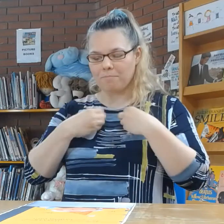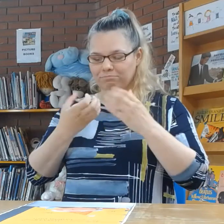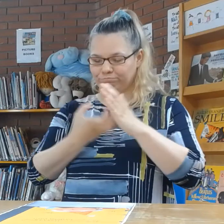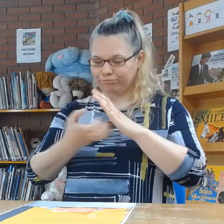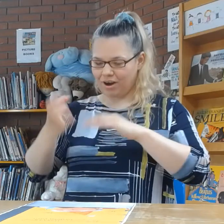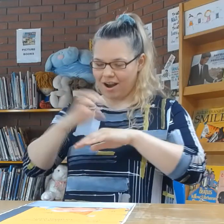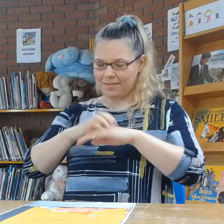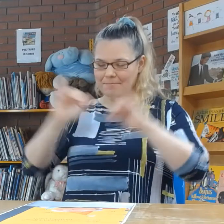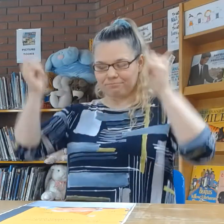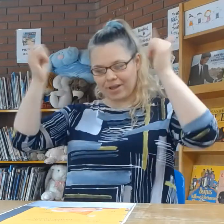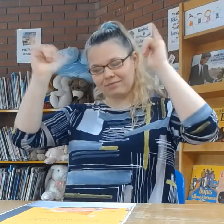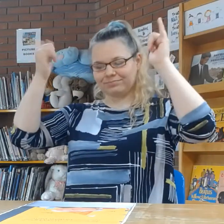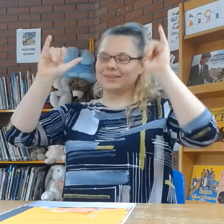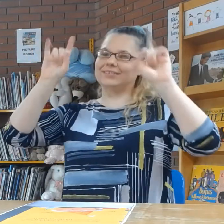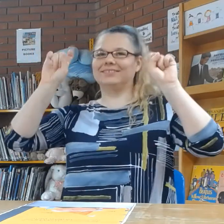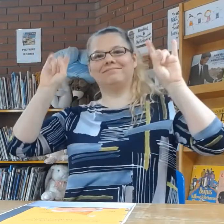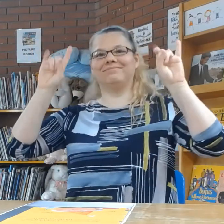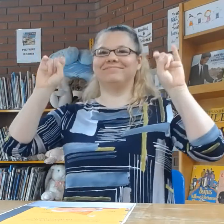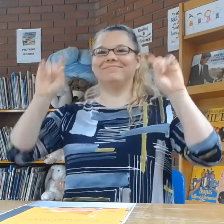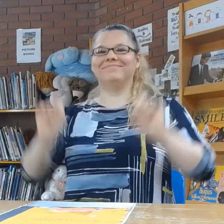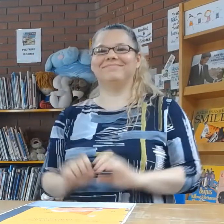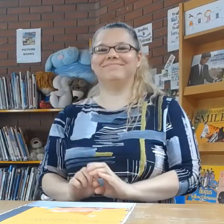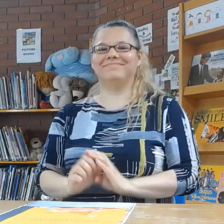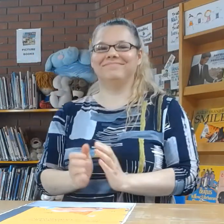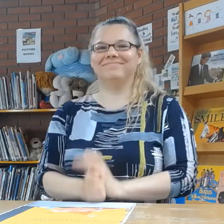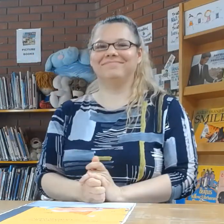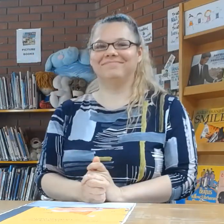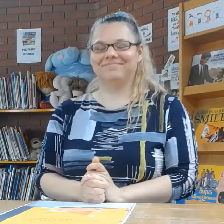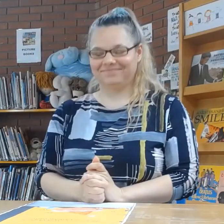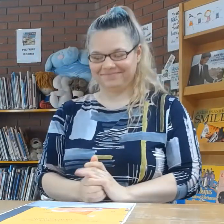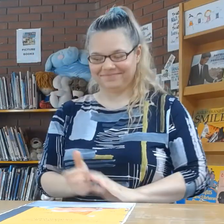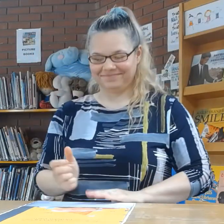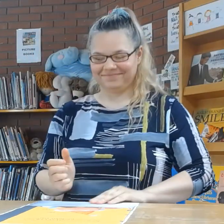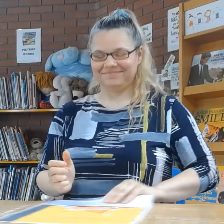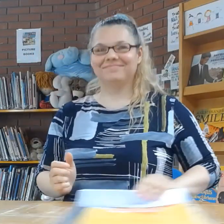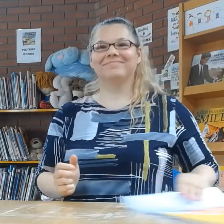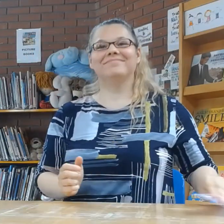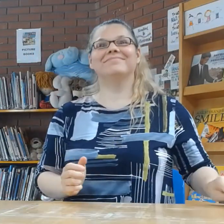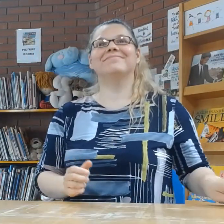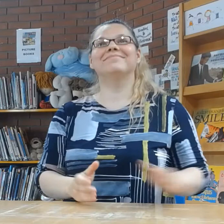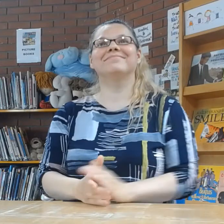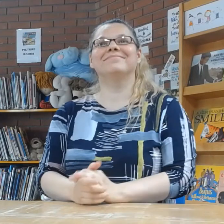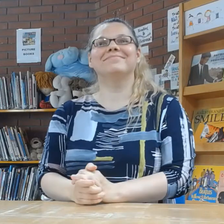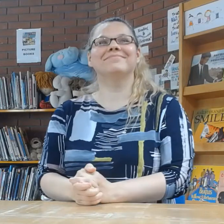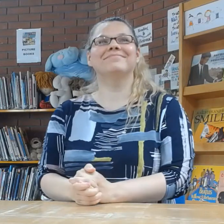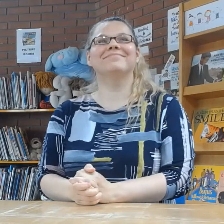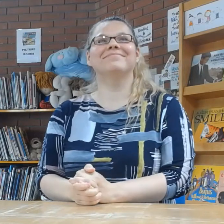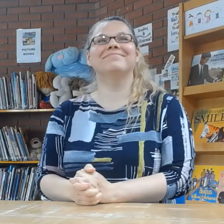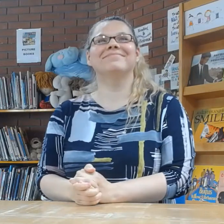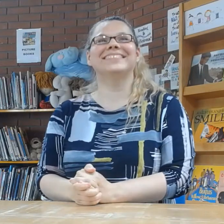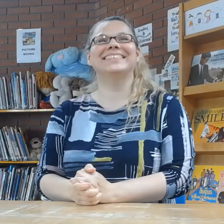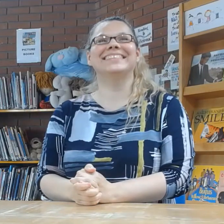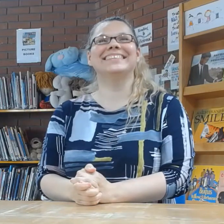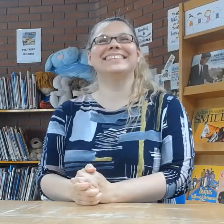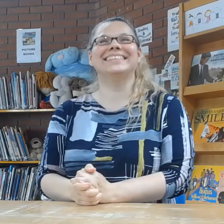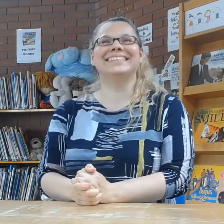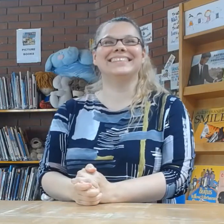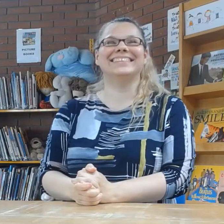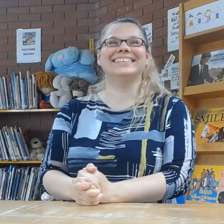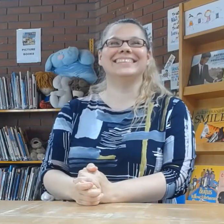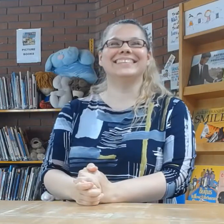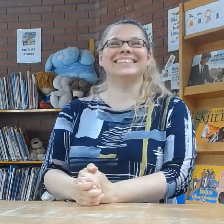never forget his very own birthday party. Hi, hello, hi… Hi,